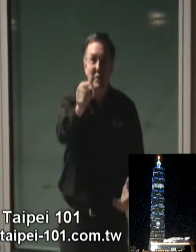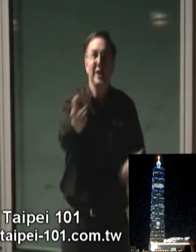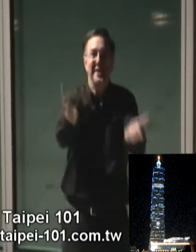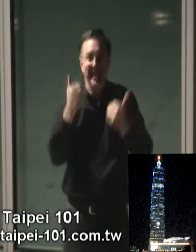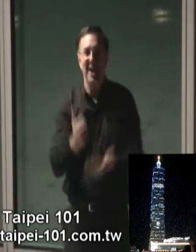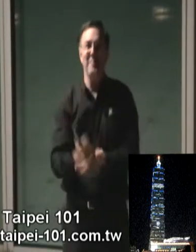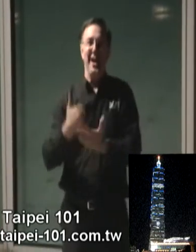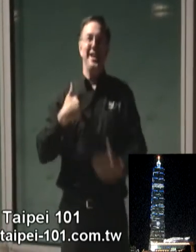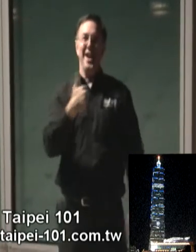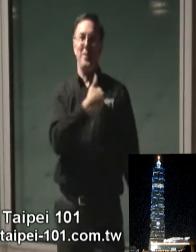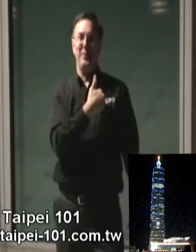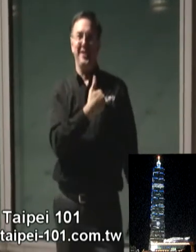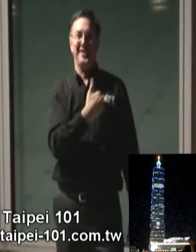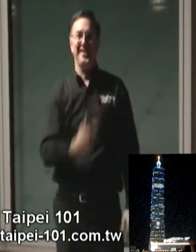to come and to help us.